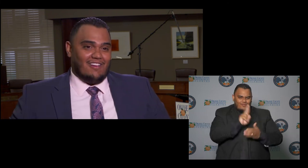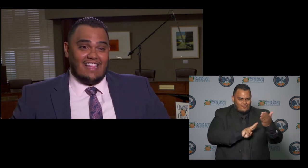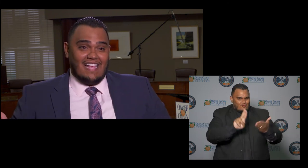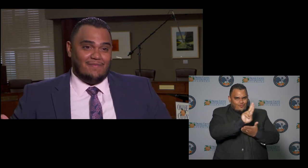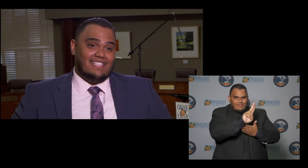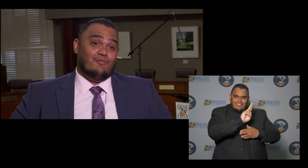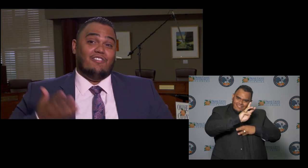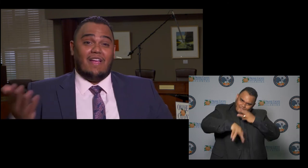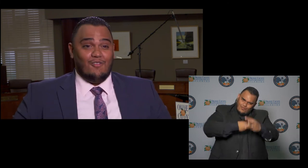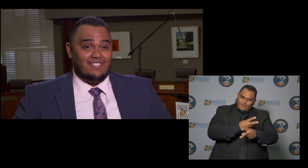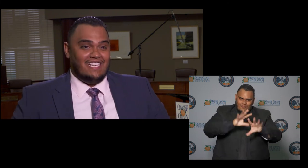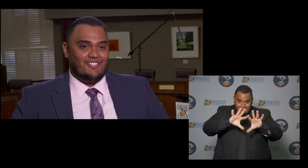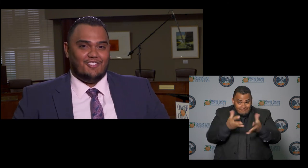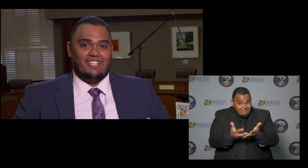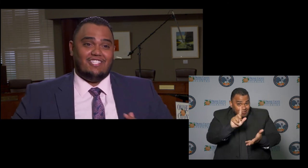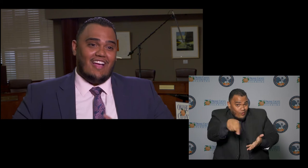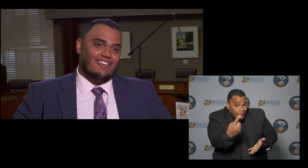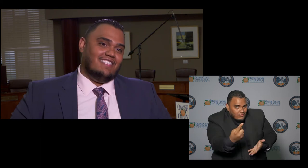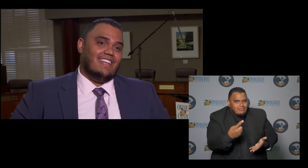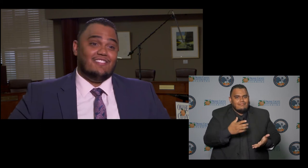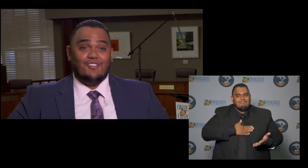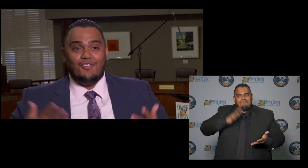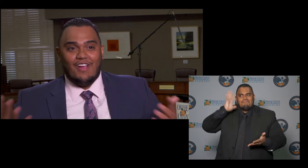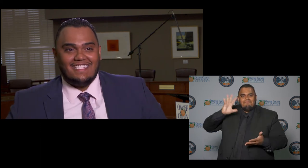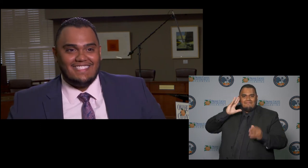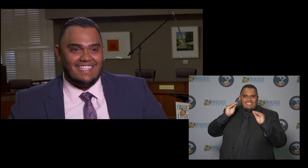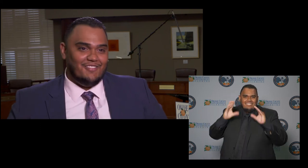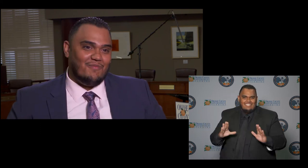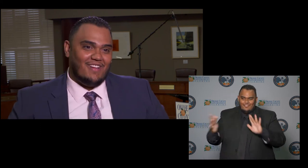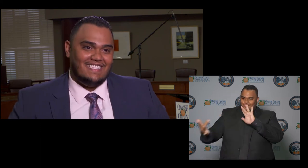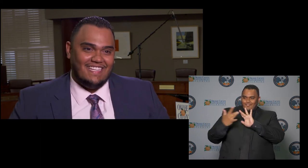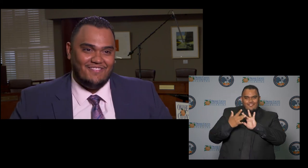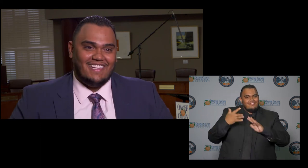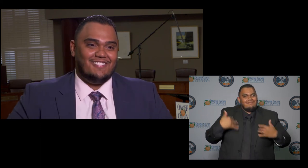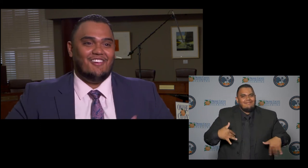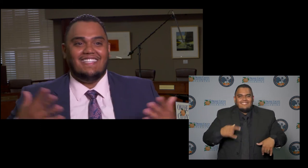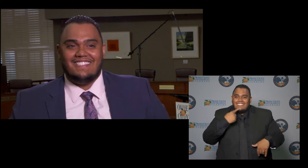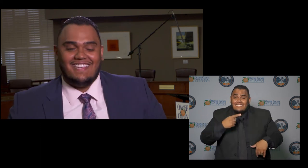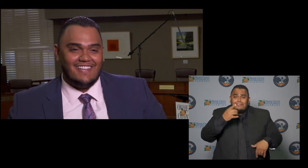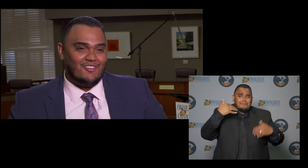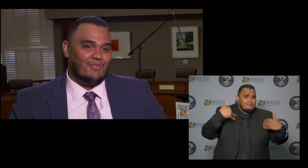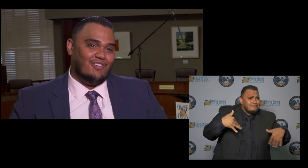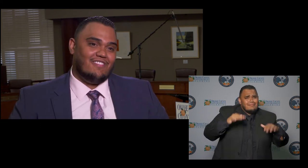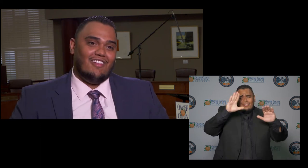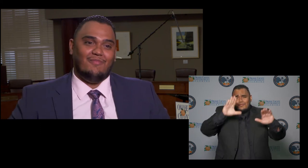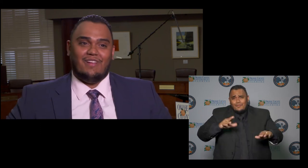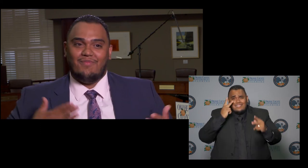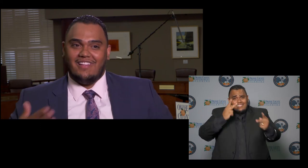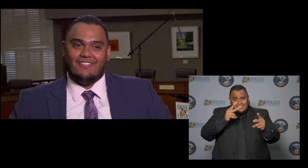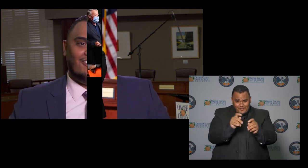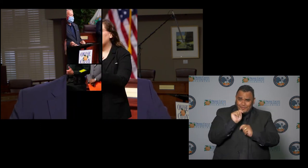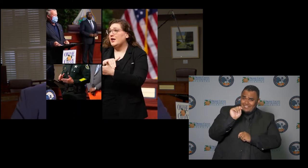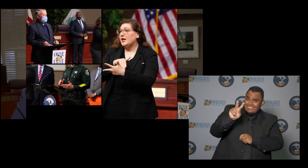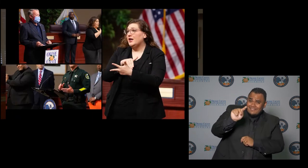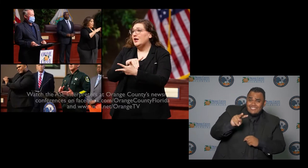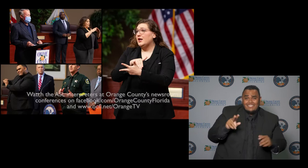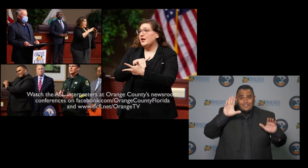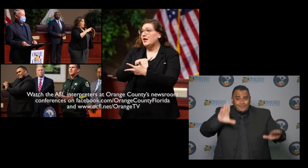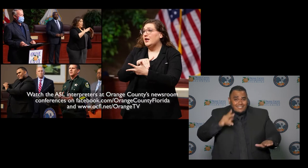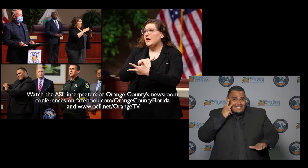classmates and one of my old teachers reached down she said it's so great to see you up on TV it's great to see an interpreter of color being put in the front line so I'm